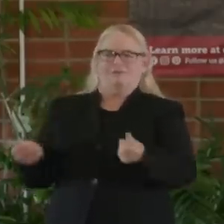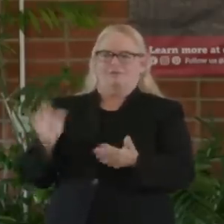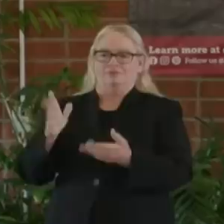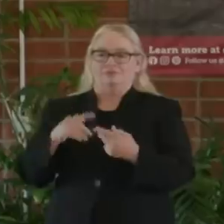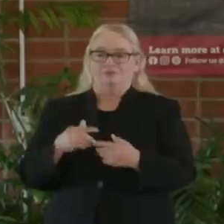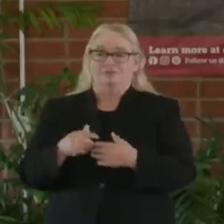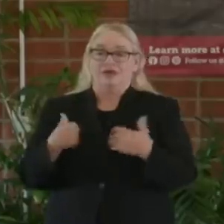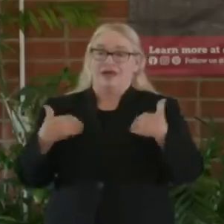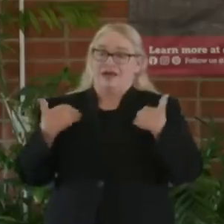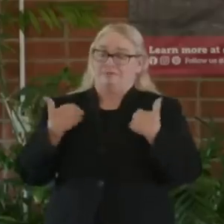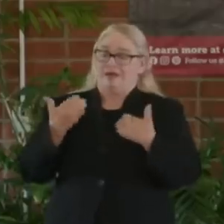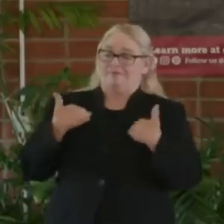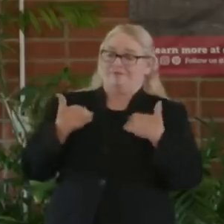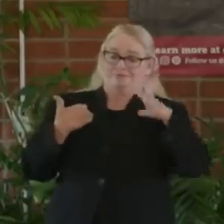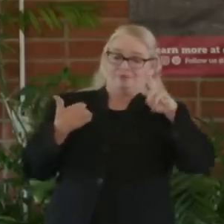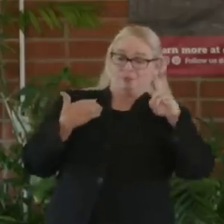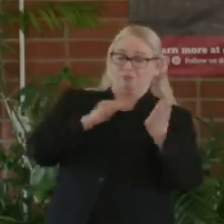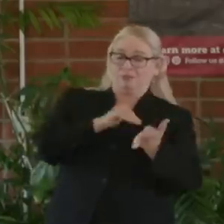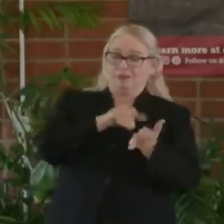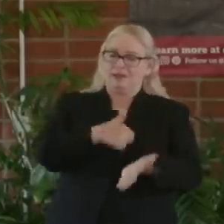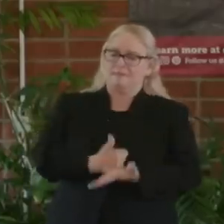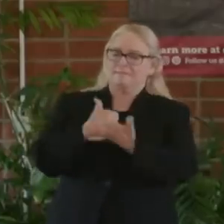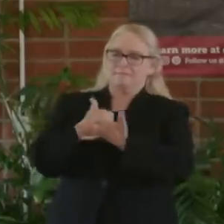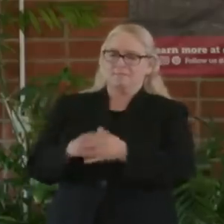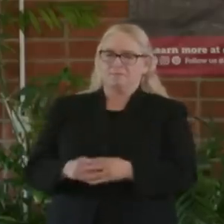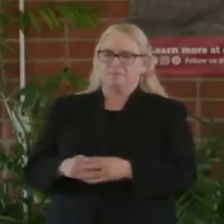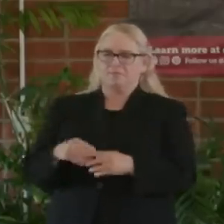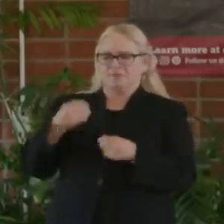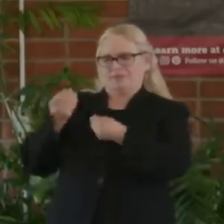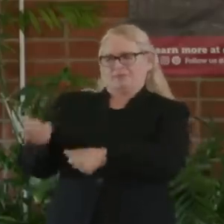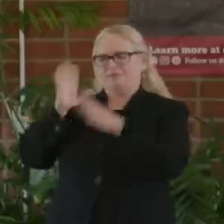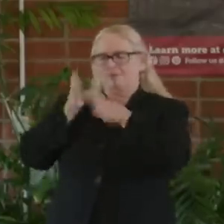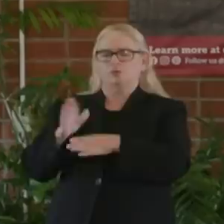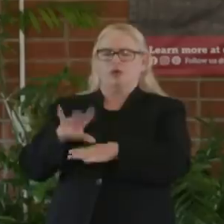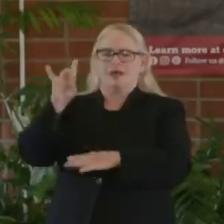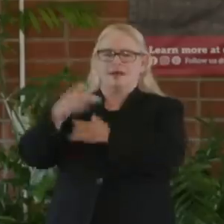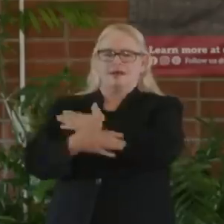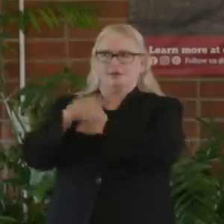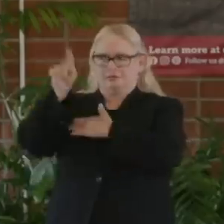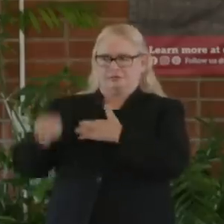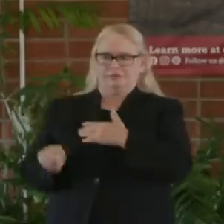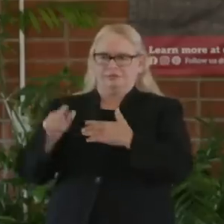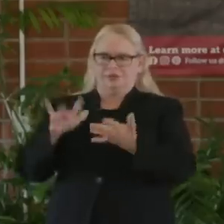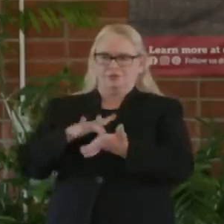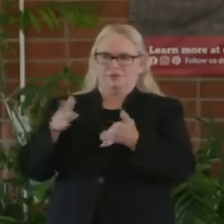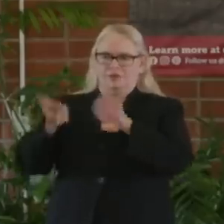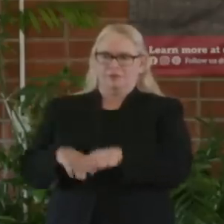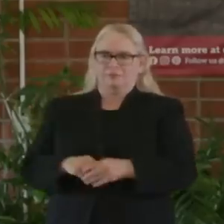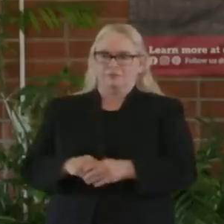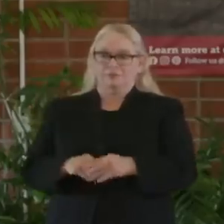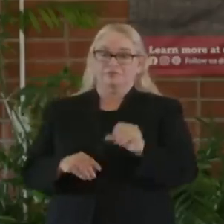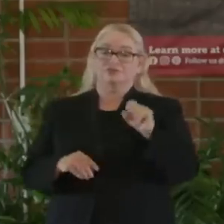resources we're deploying, with the strike teams, which will be deployed in every one of the eight Central Valley